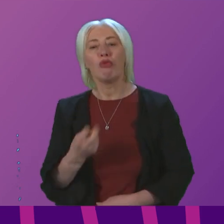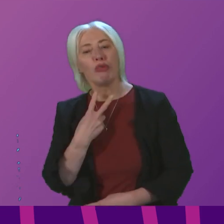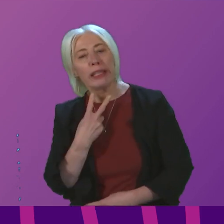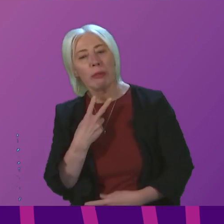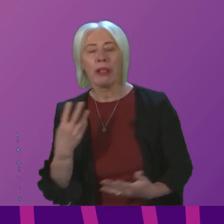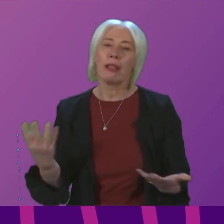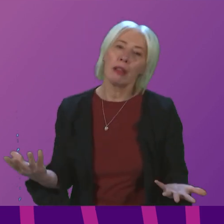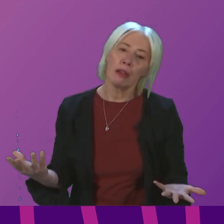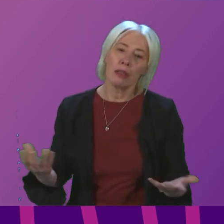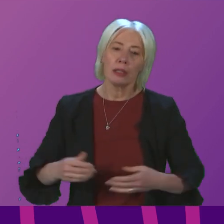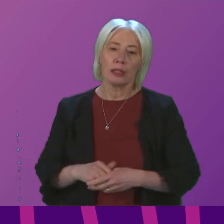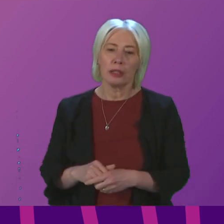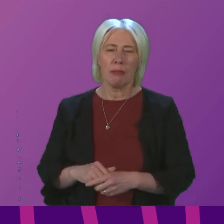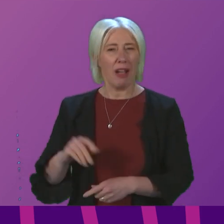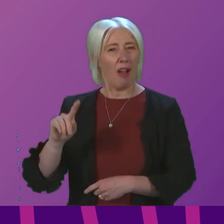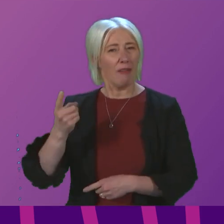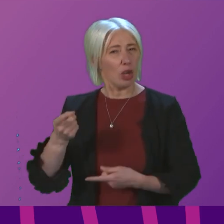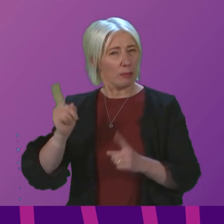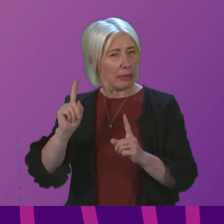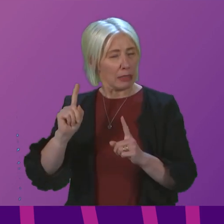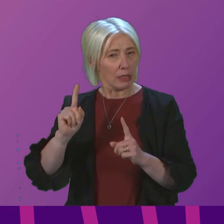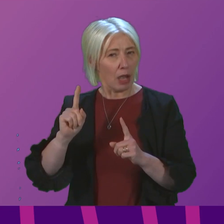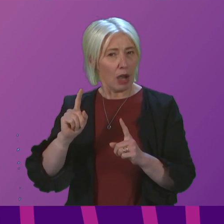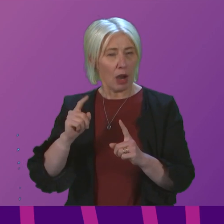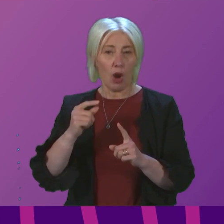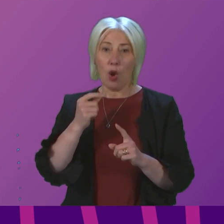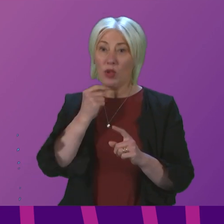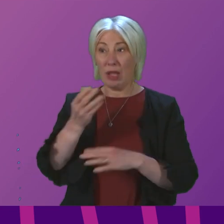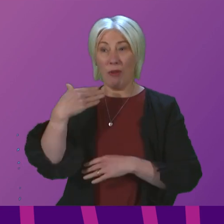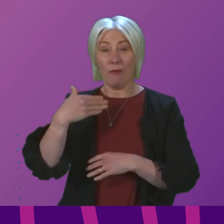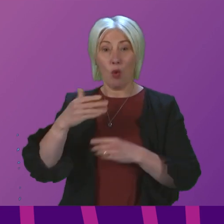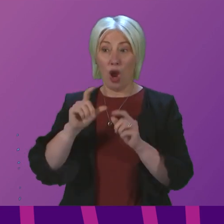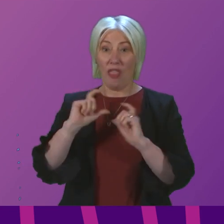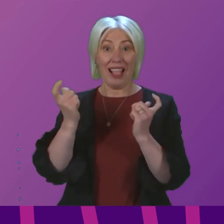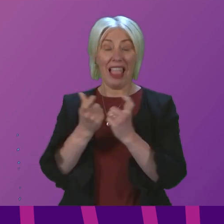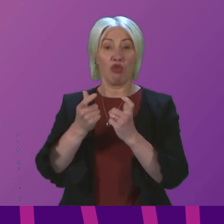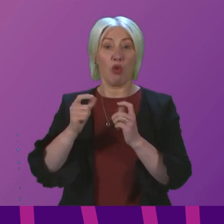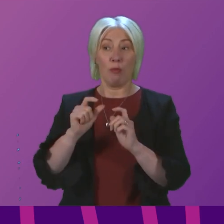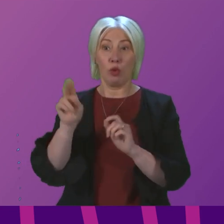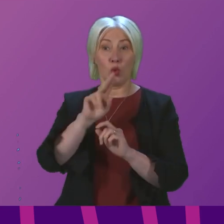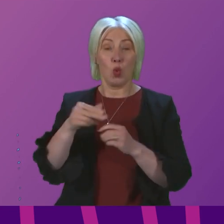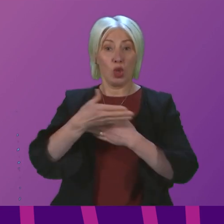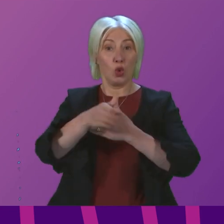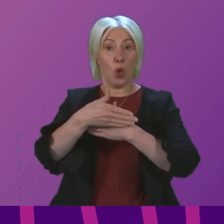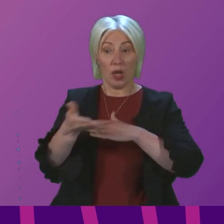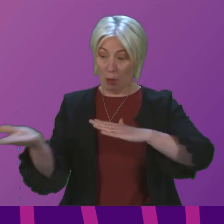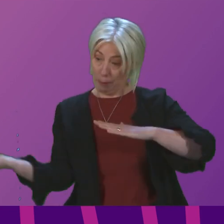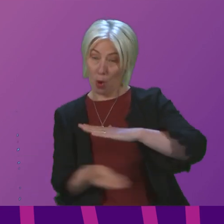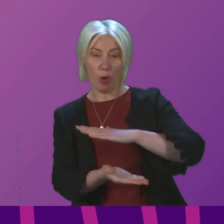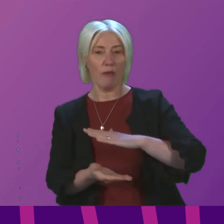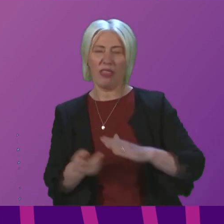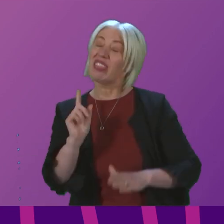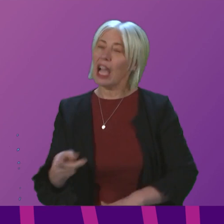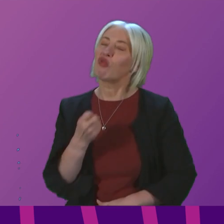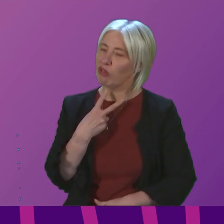Regrettable. First Minister, when you suggested chopping off the bottom of classroom doors, that was regrettable. Wasting a quarter